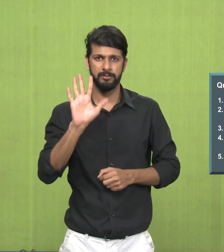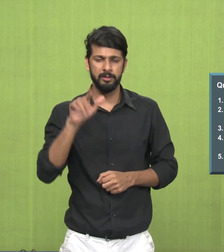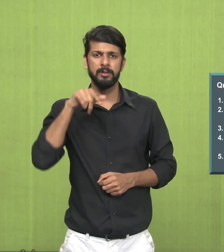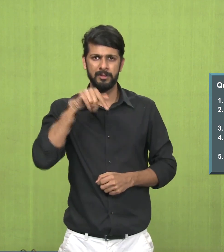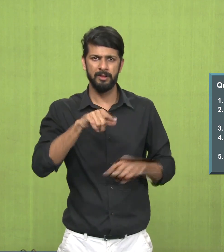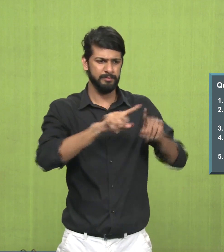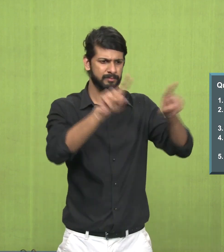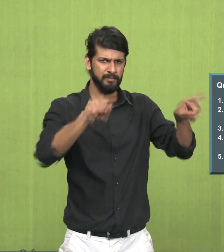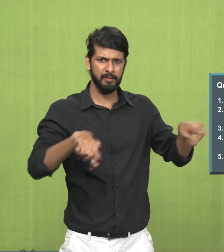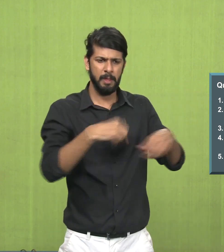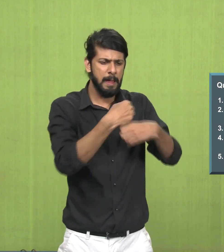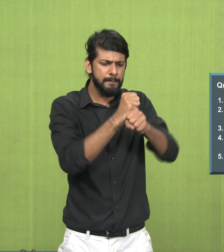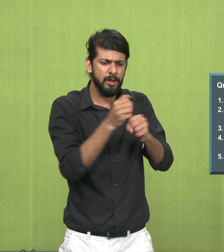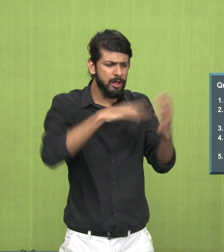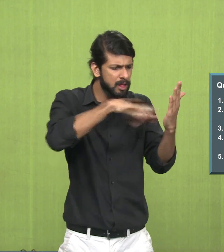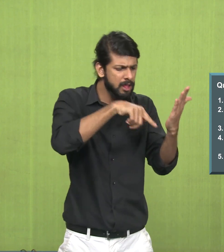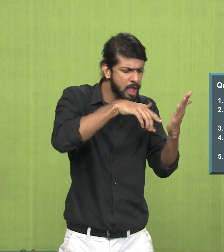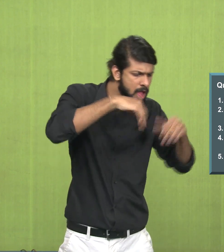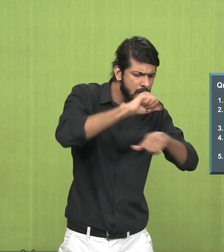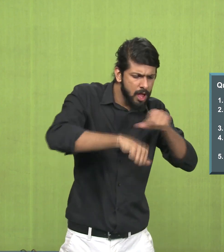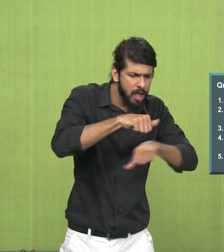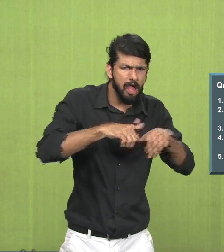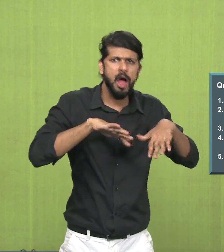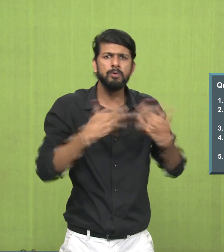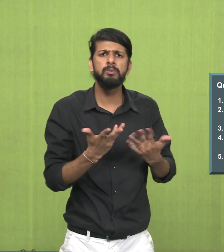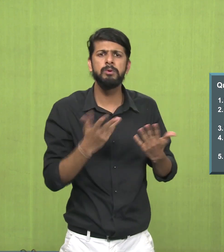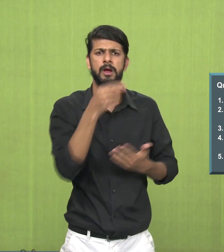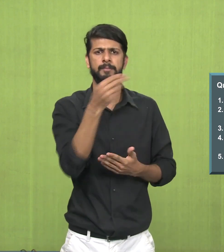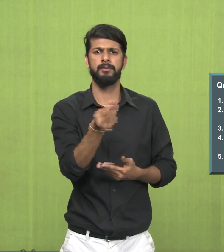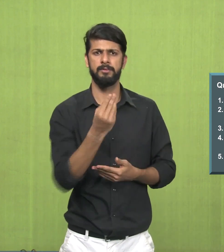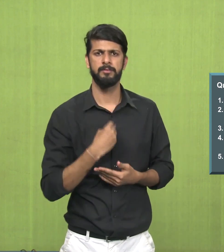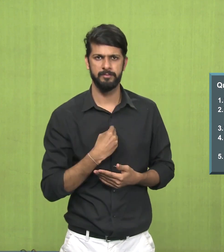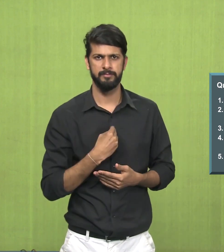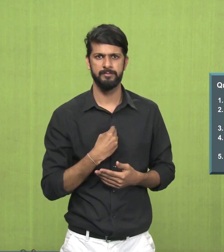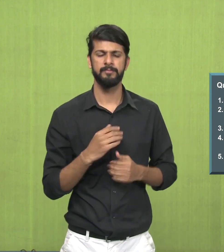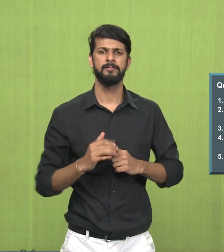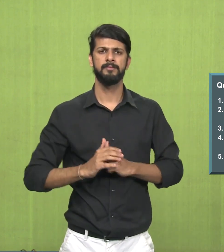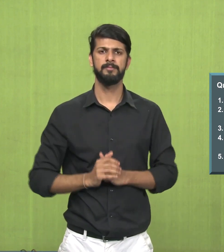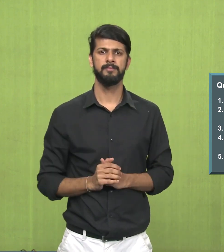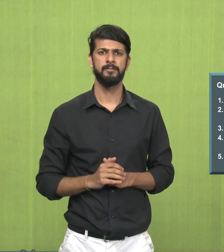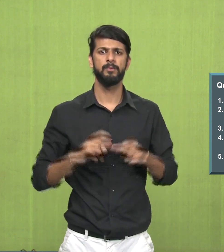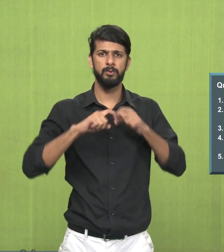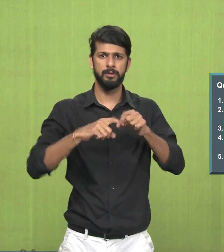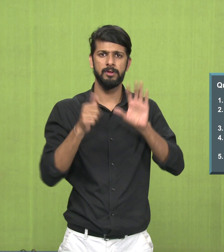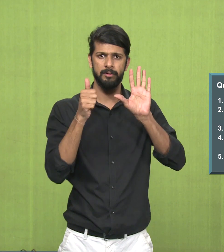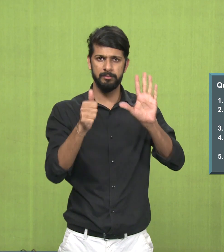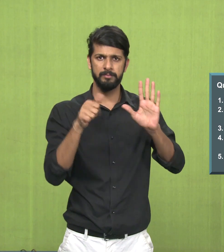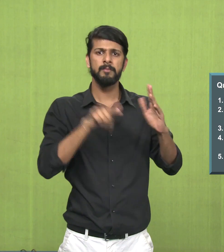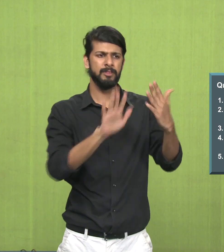Question number 5, name the medium used in the painting. Question number 6,